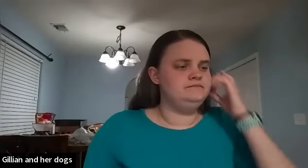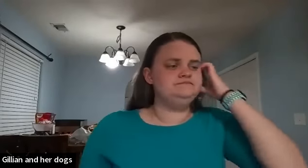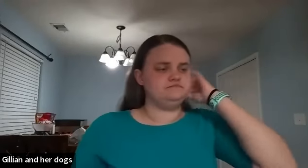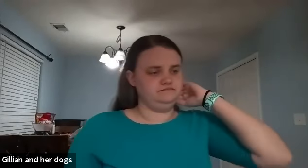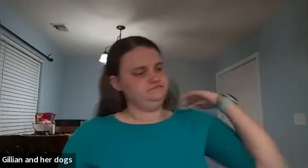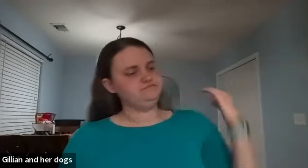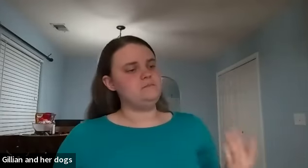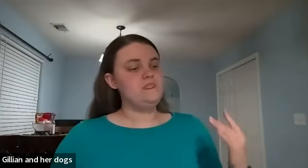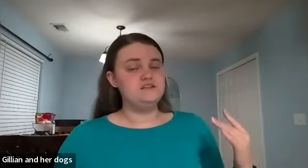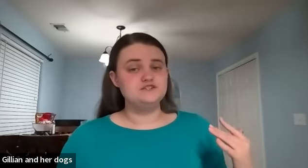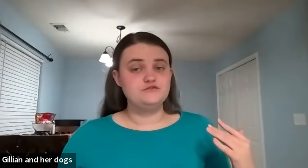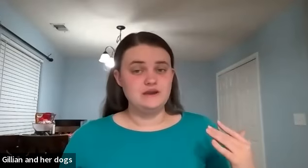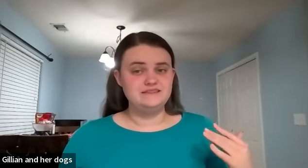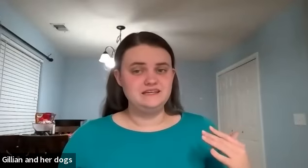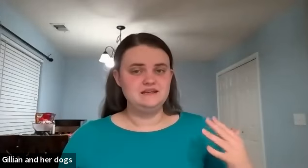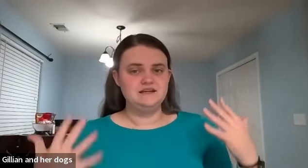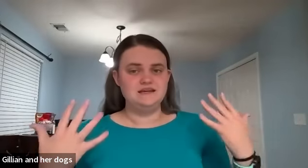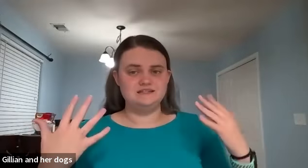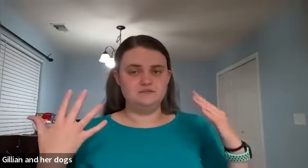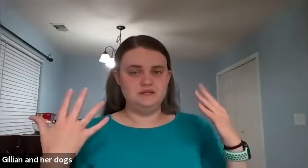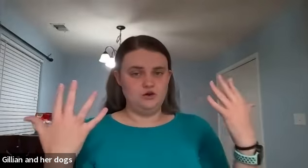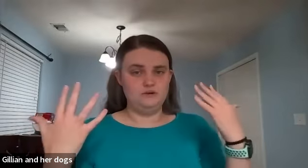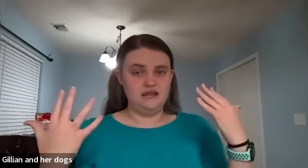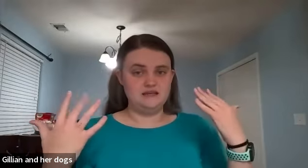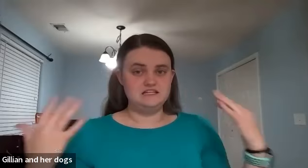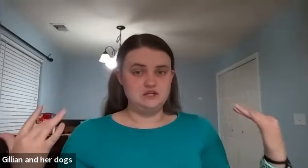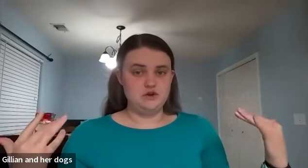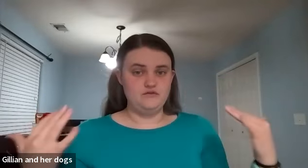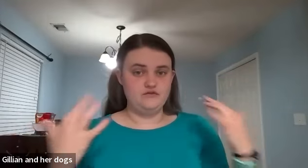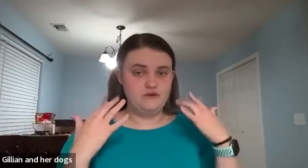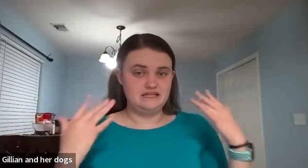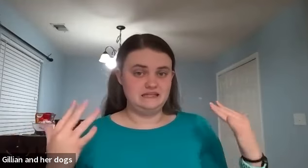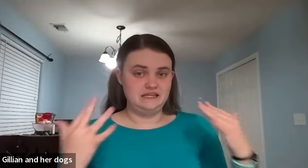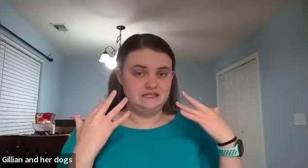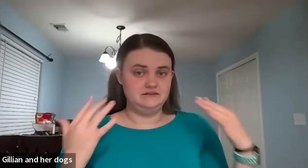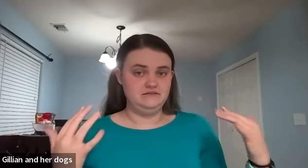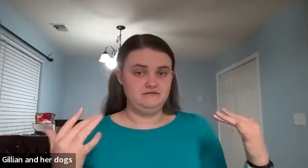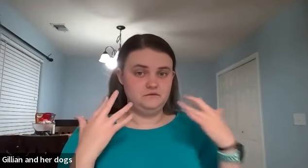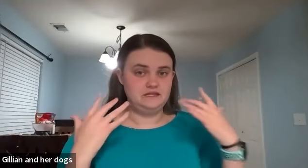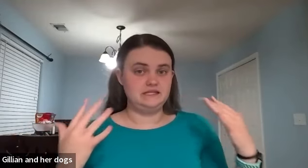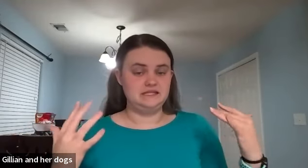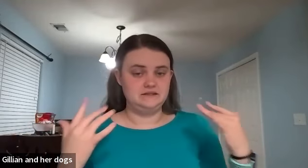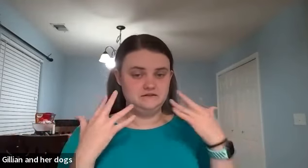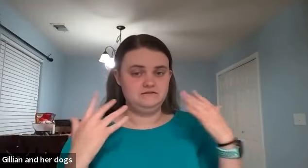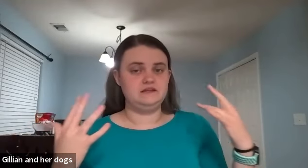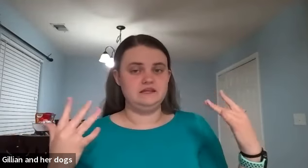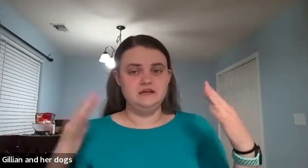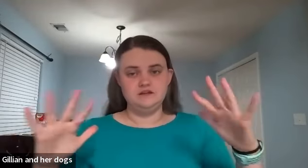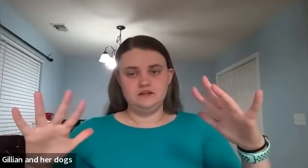so friendly is going to be open hands and you go friendly friendly friendly like